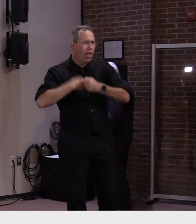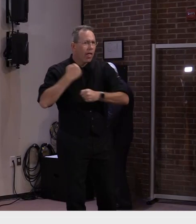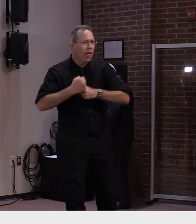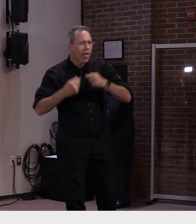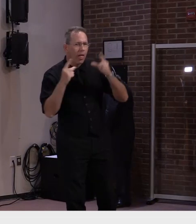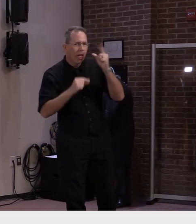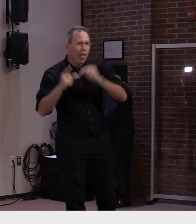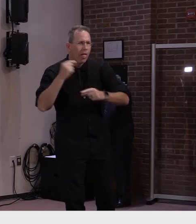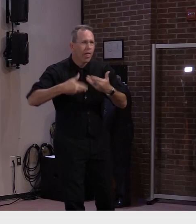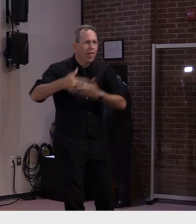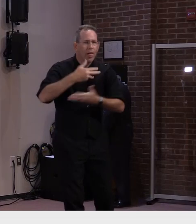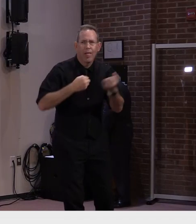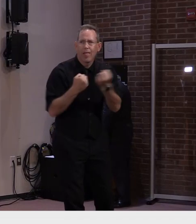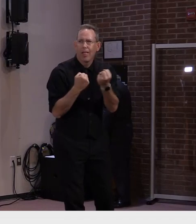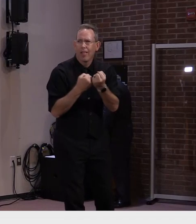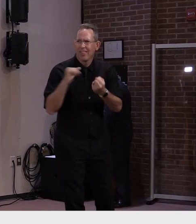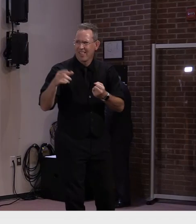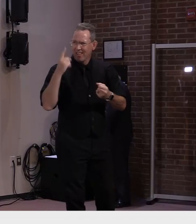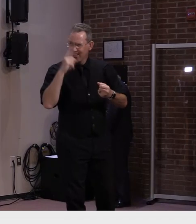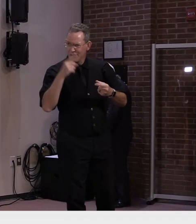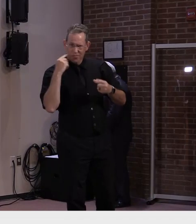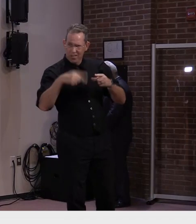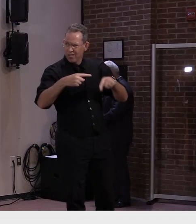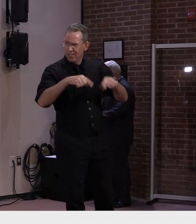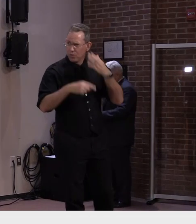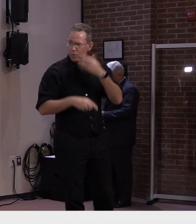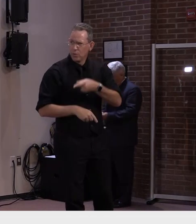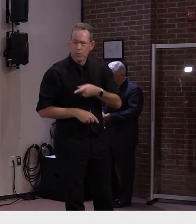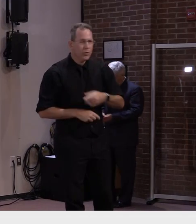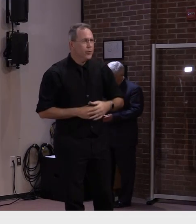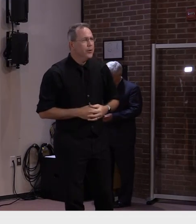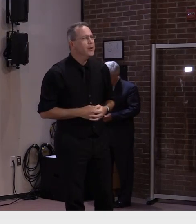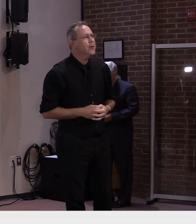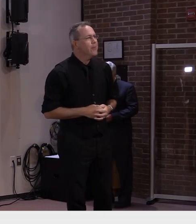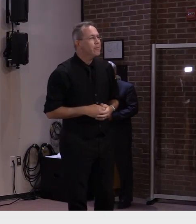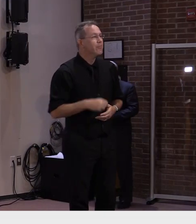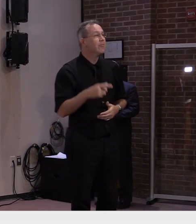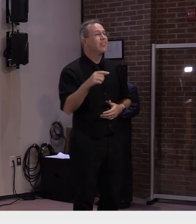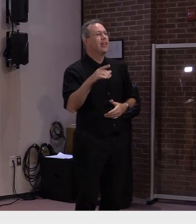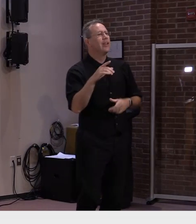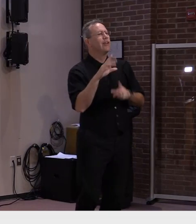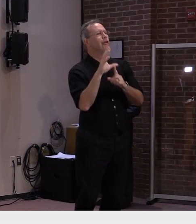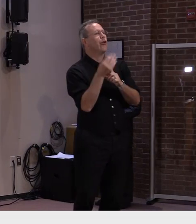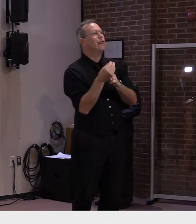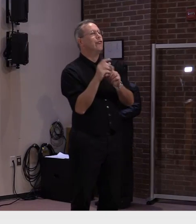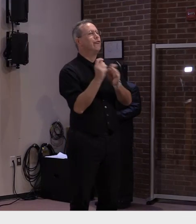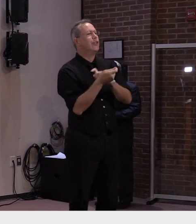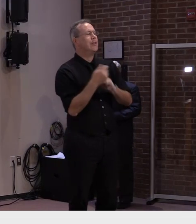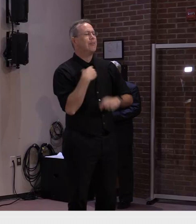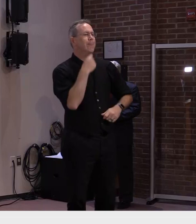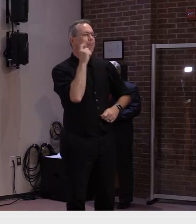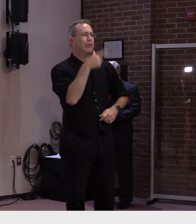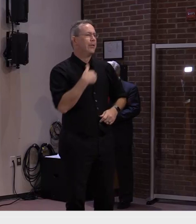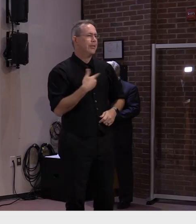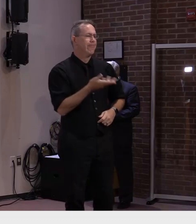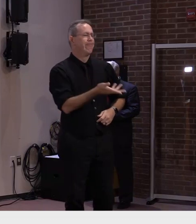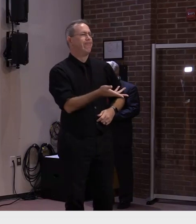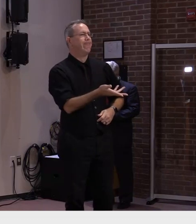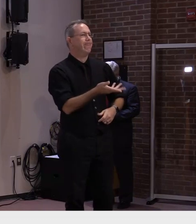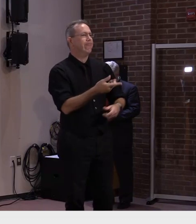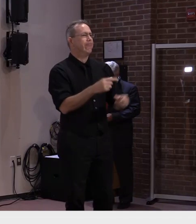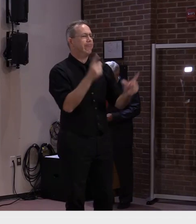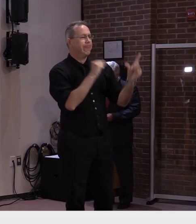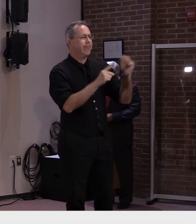change in every regard. So I can't say that I'm surprised. It's unfortunate. I'm disappointed,